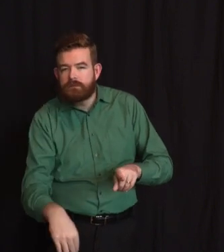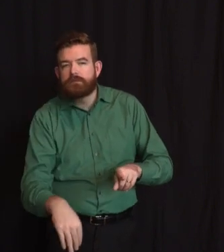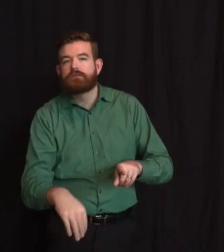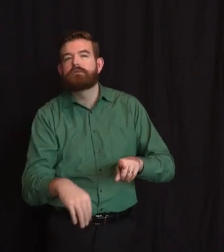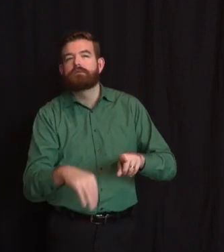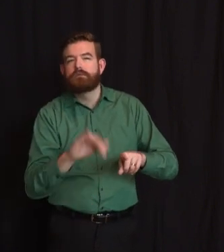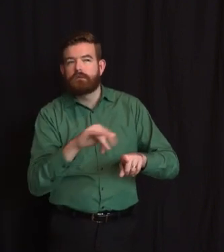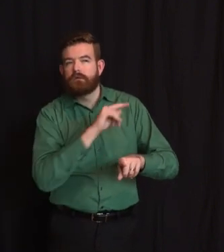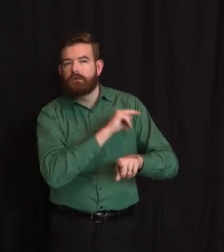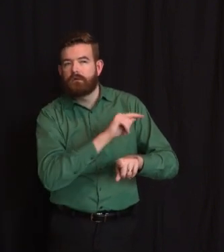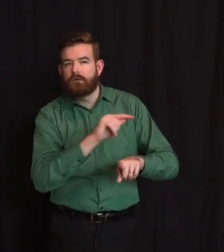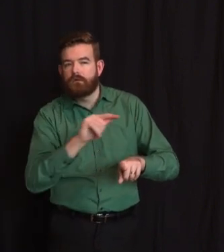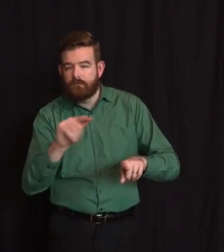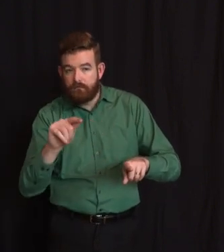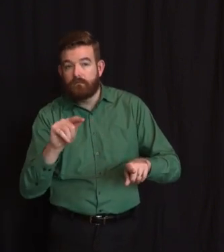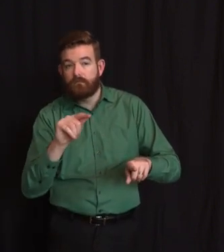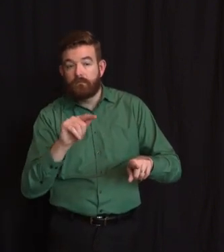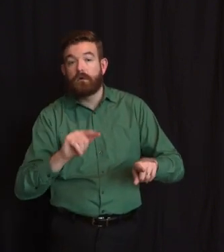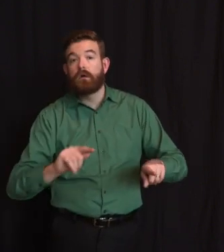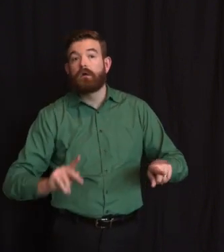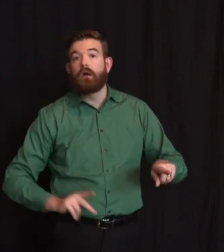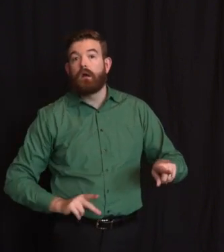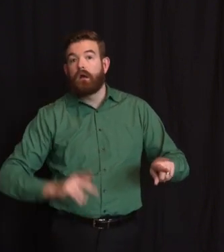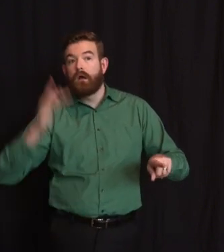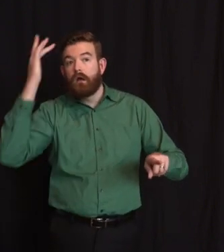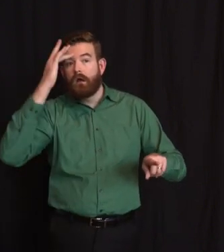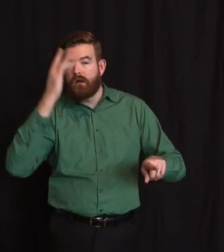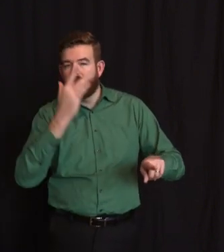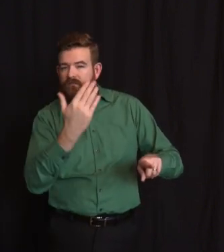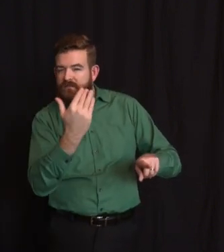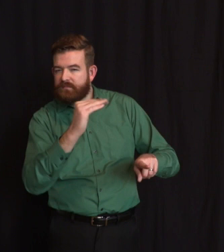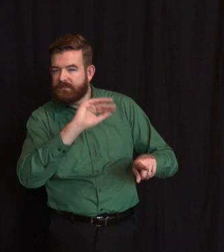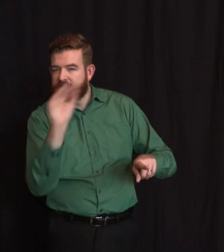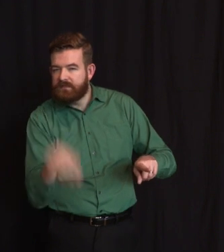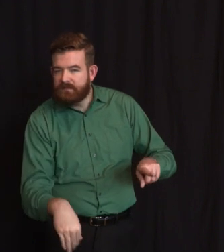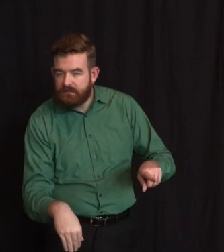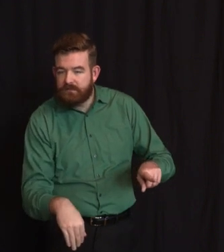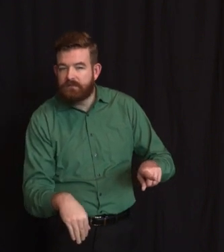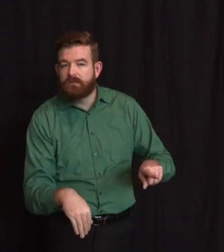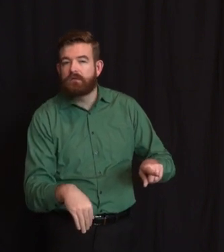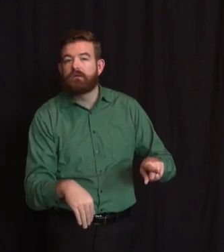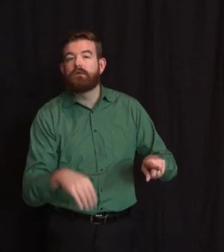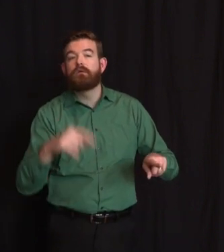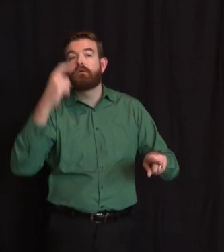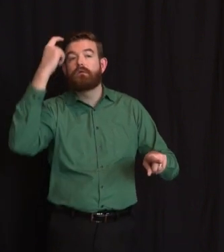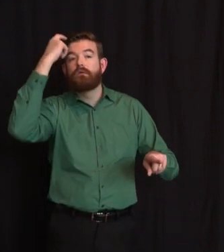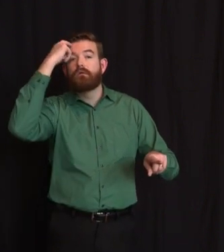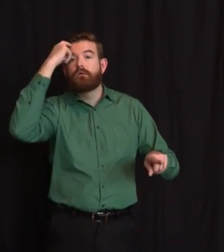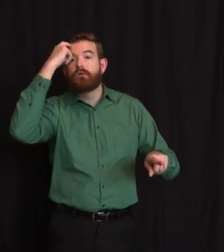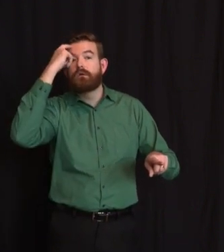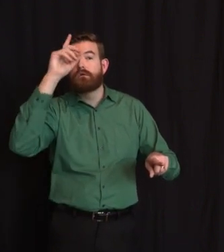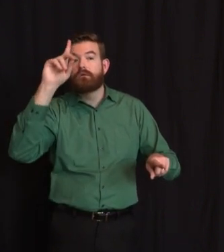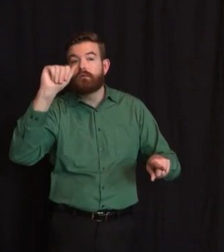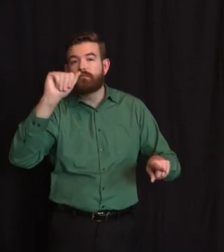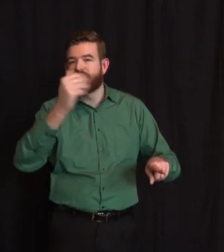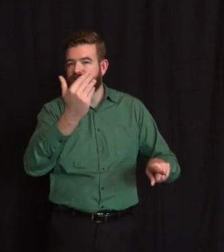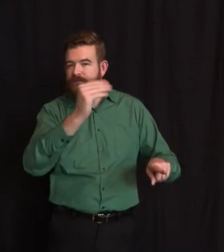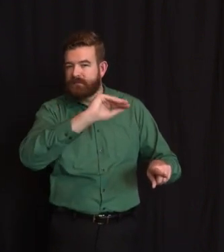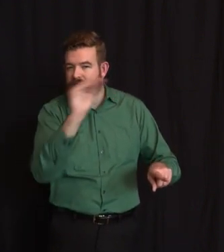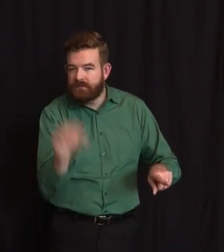disease, 15% neurologic disability, 13.3% other, and 11% cancer.